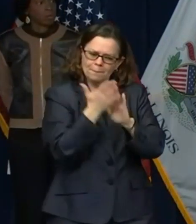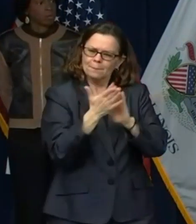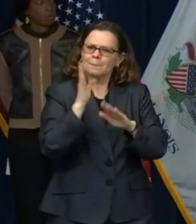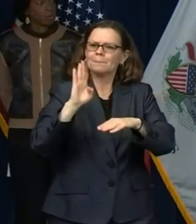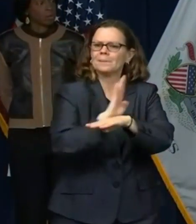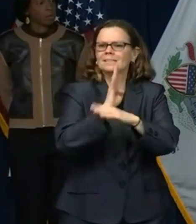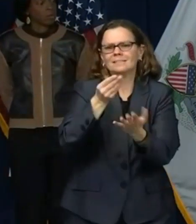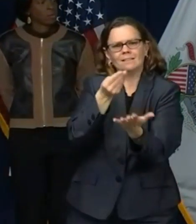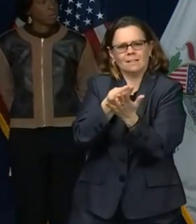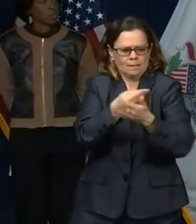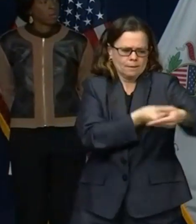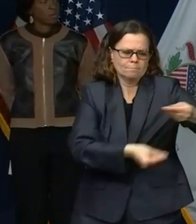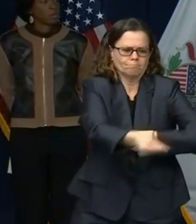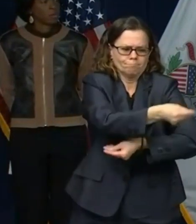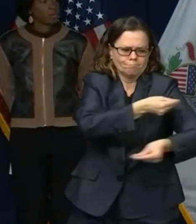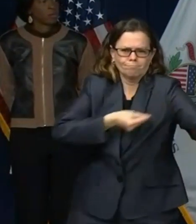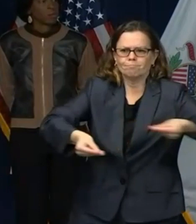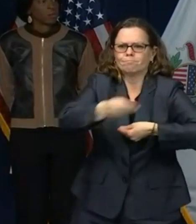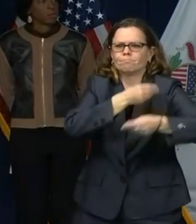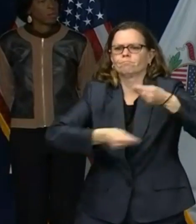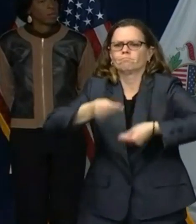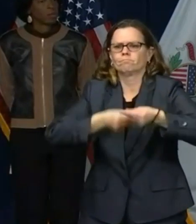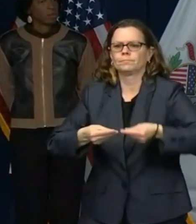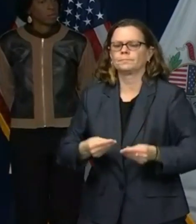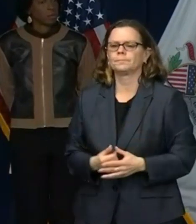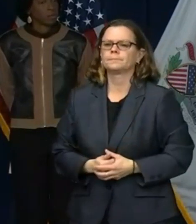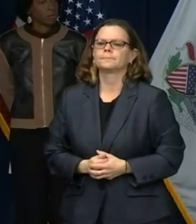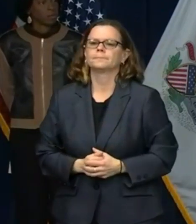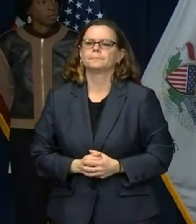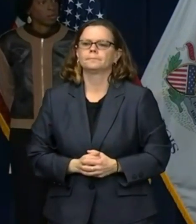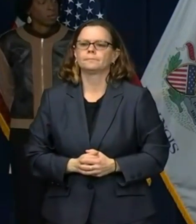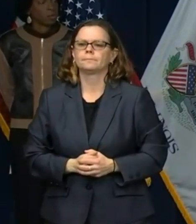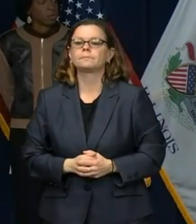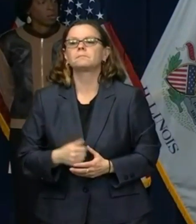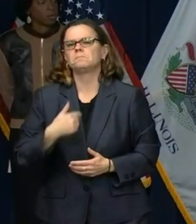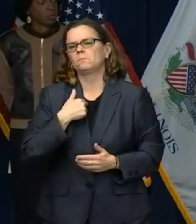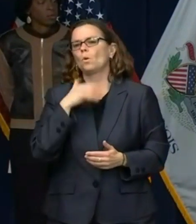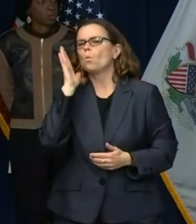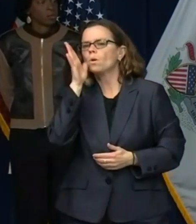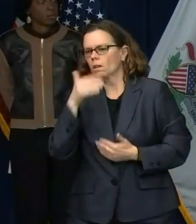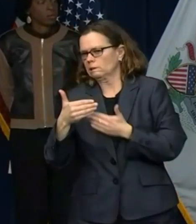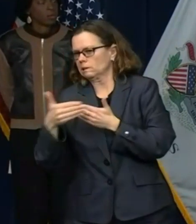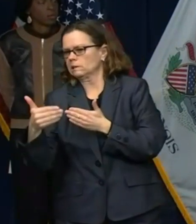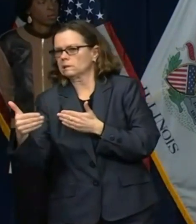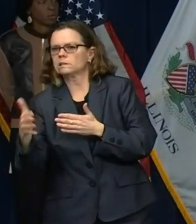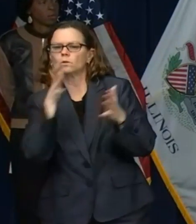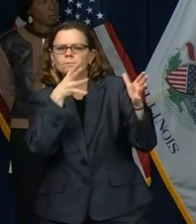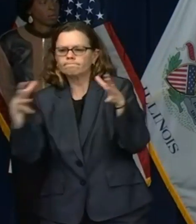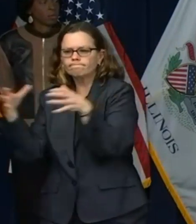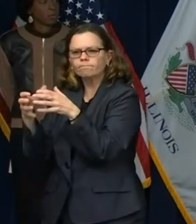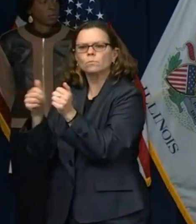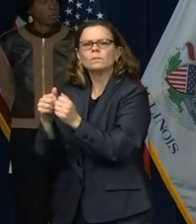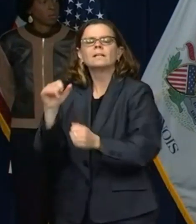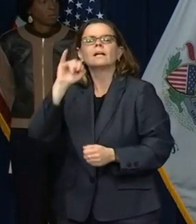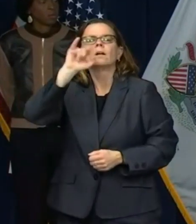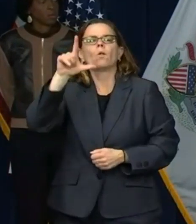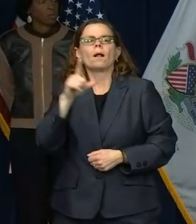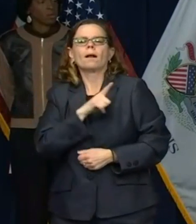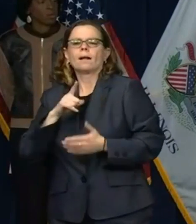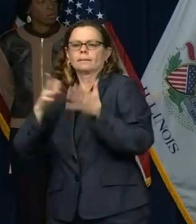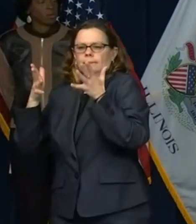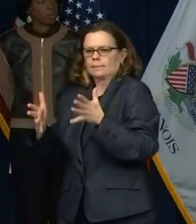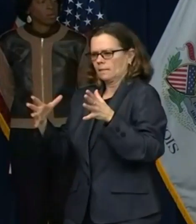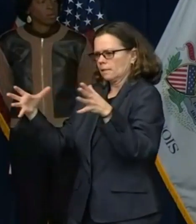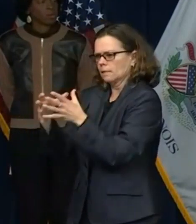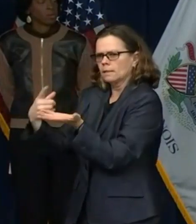And I'm going to be talking to the legislature, our legislature, about implementing a program that will support